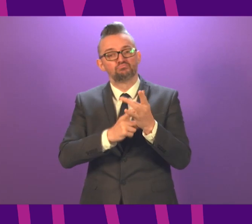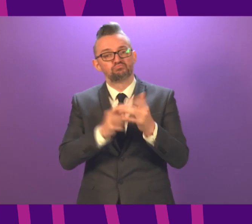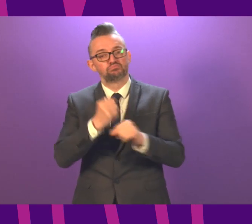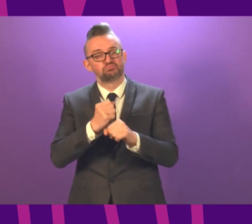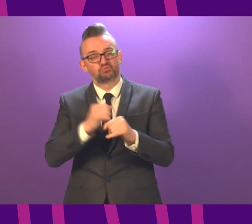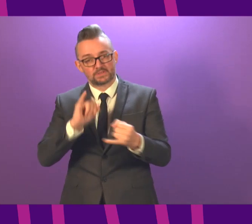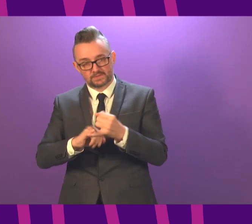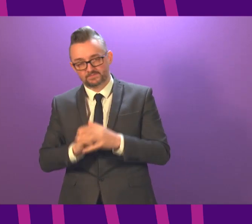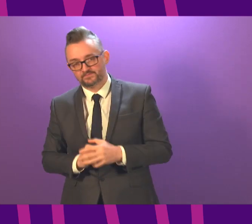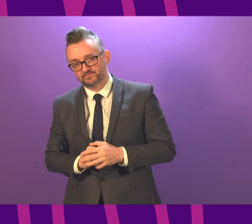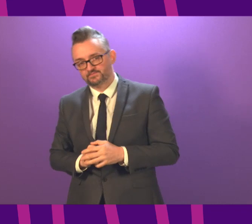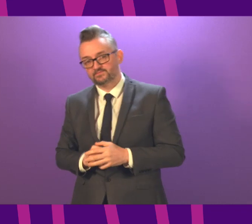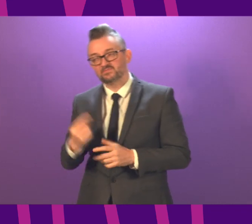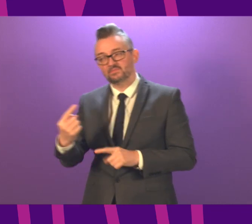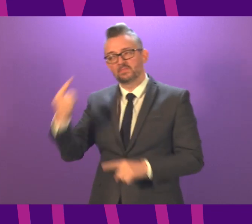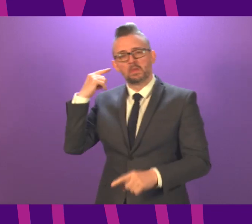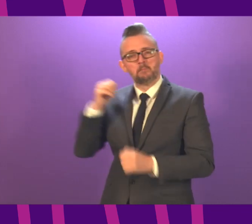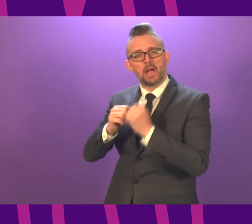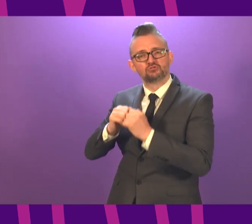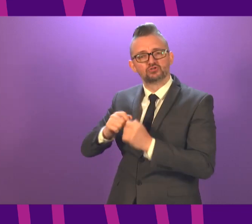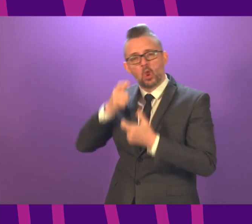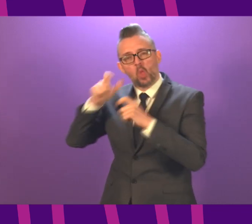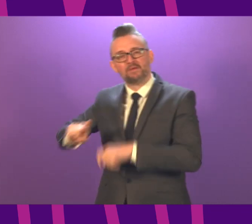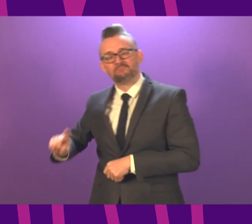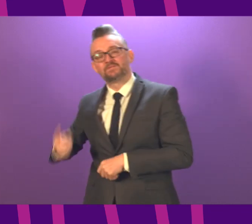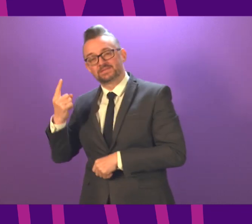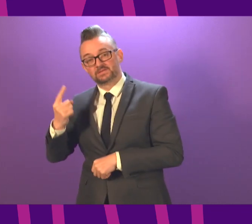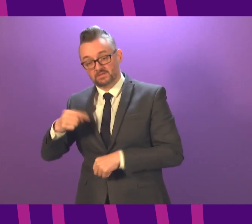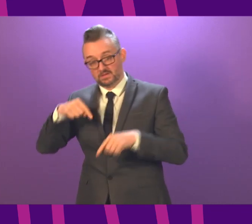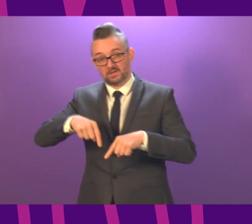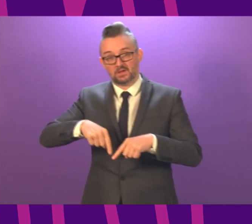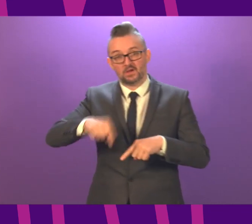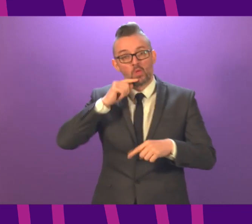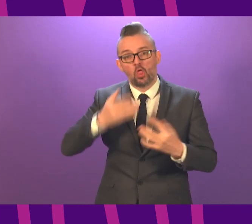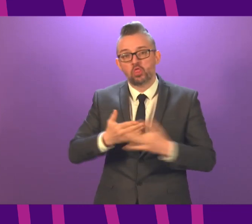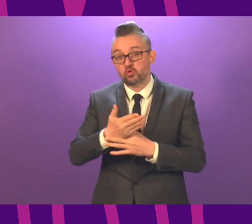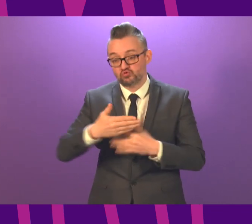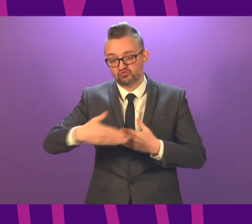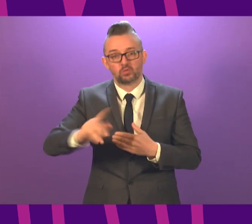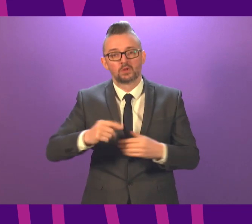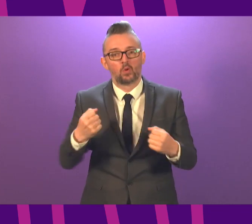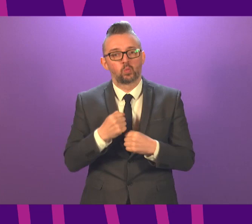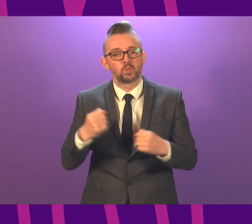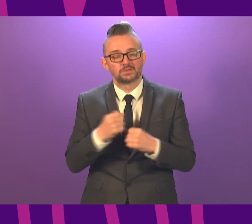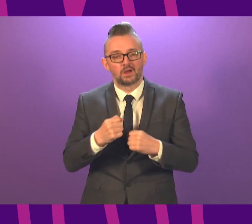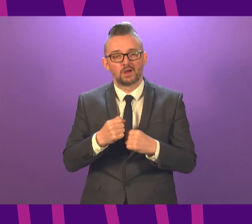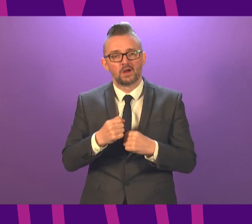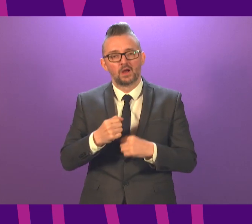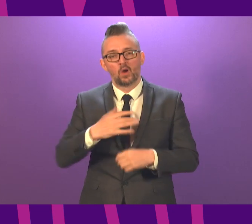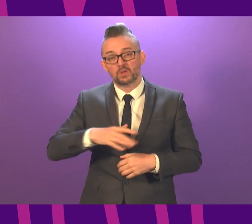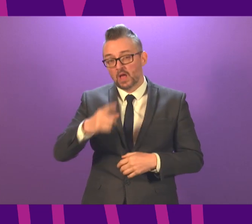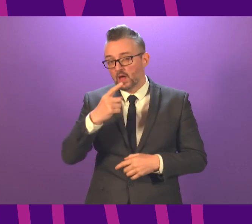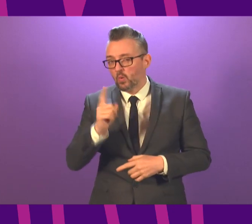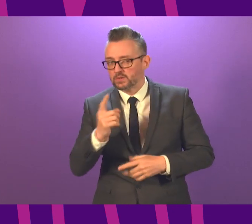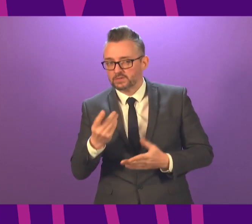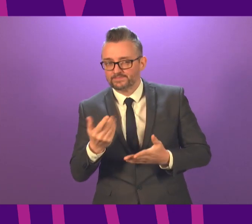Unlike the first lockdown in March, this lockdown will be taking place over winter months. Can I ask the First Minister what additional guidance will